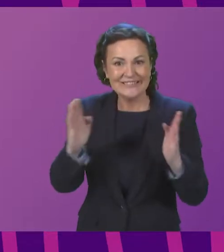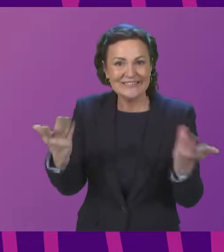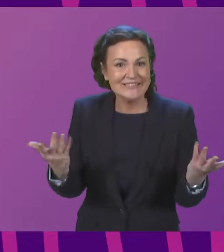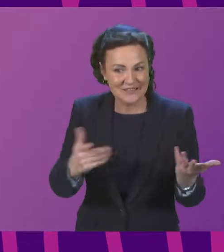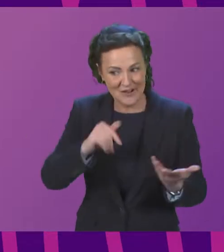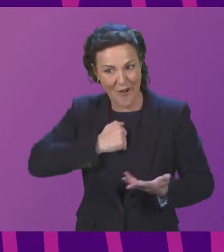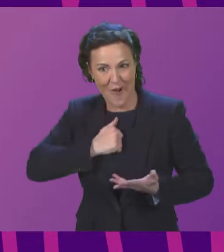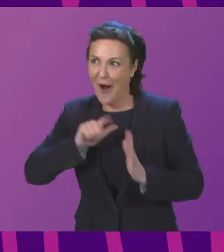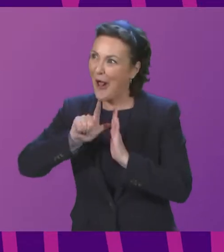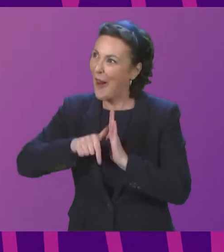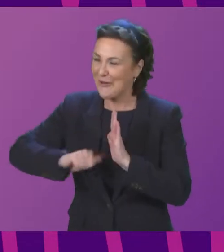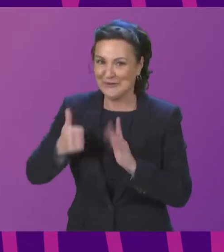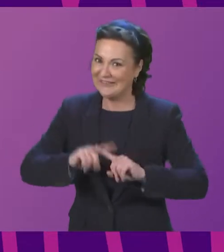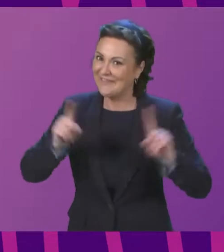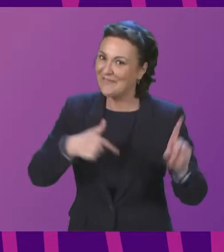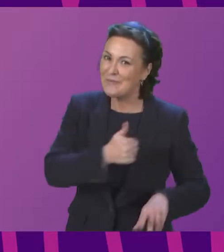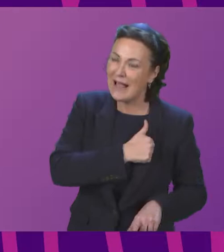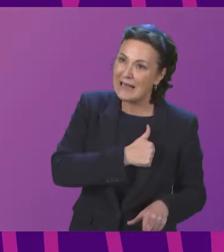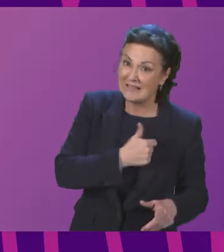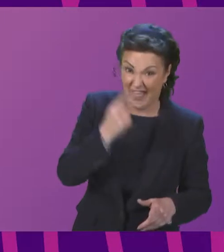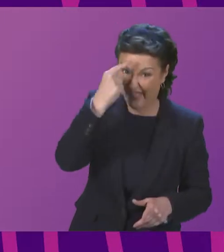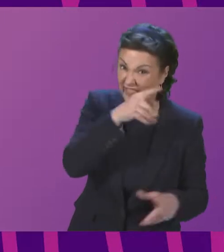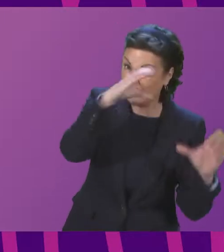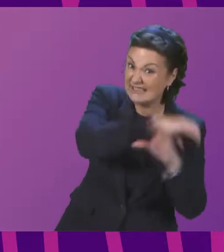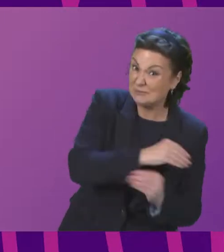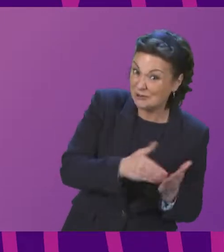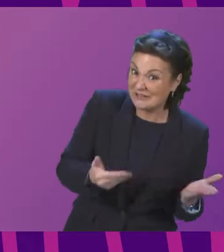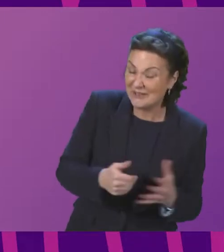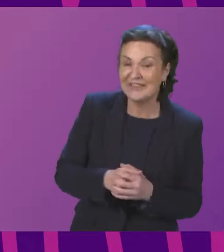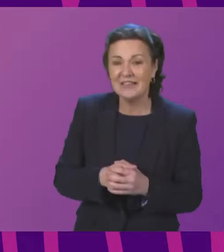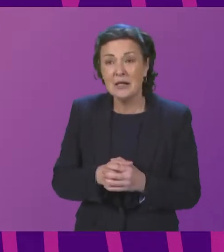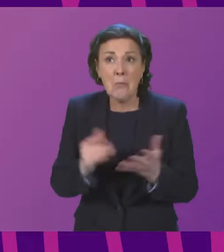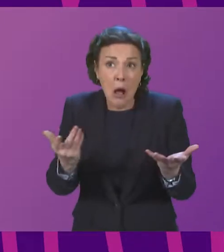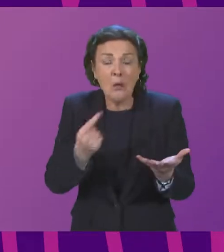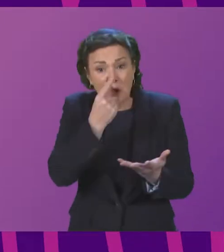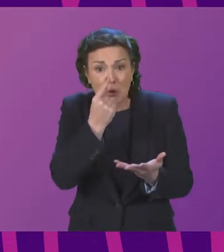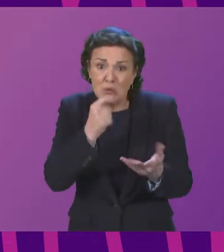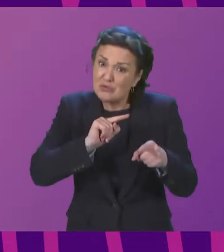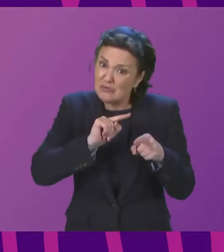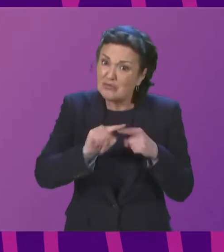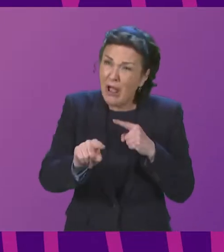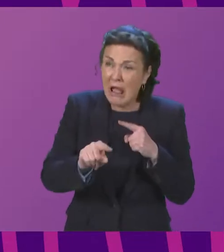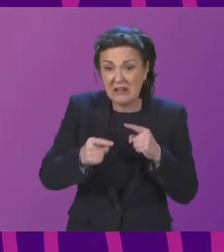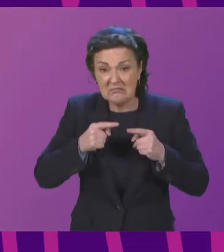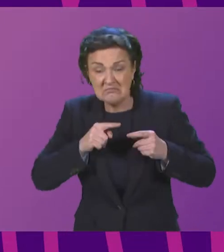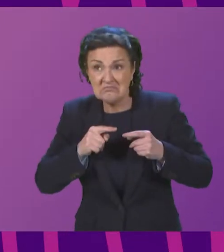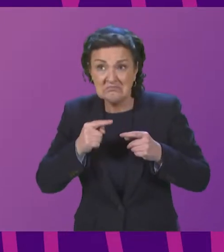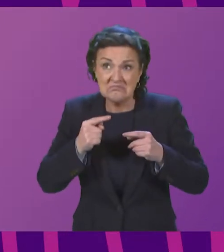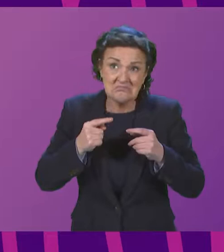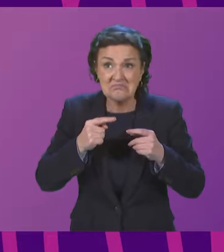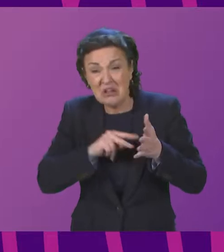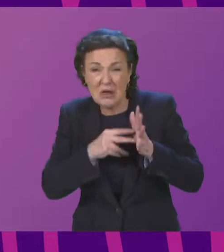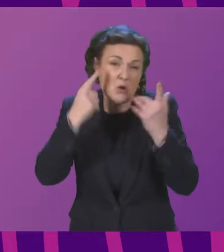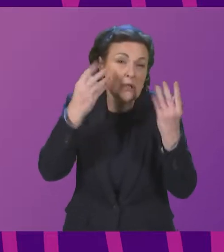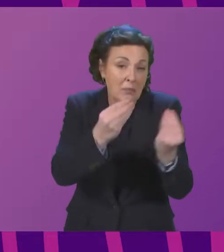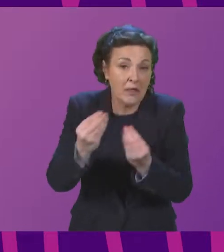clock as this committee i imagine they're all fast asleep at the moment but um we could uh we could think to that but i i would